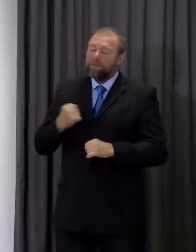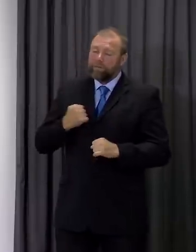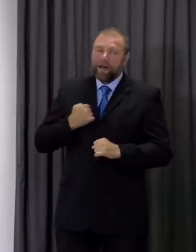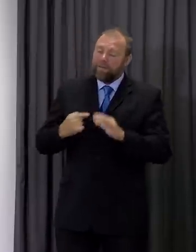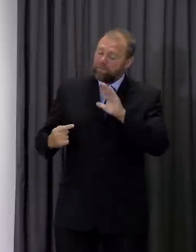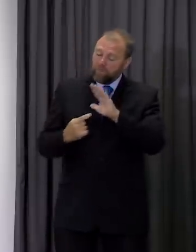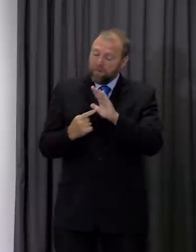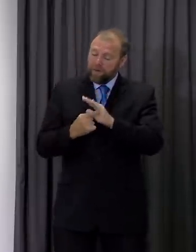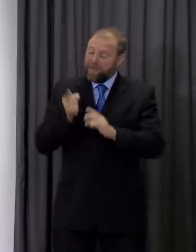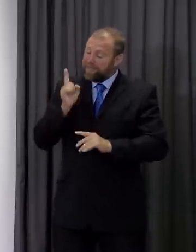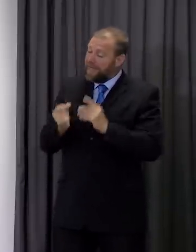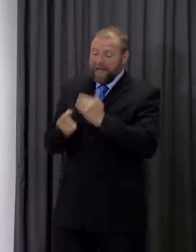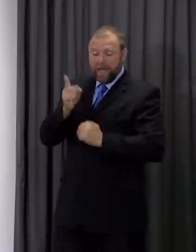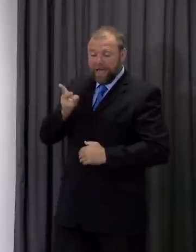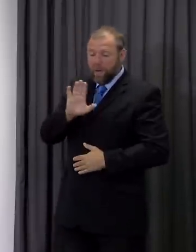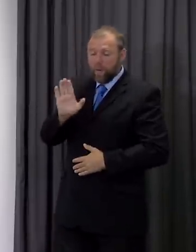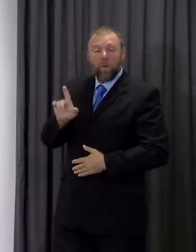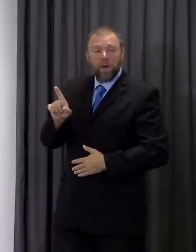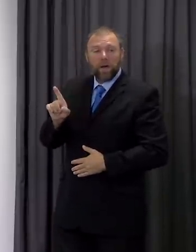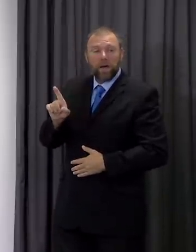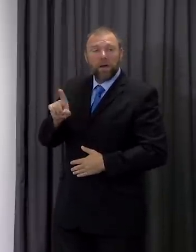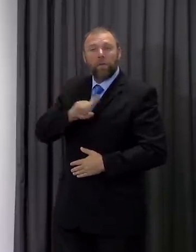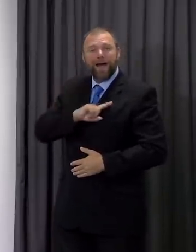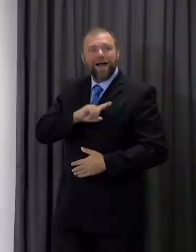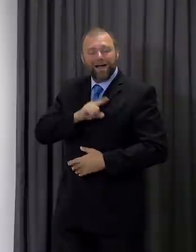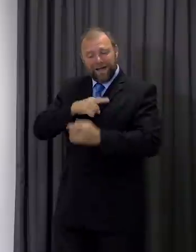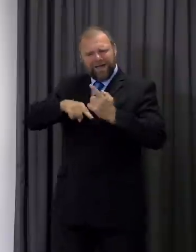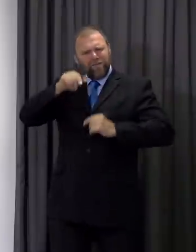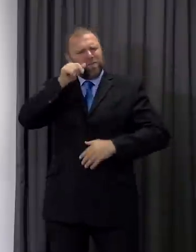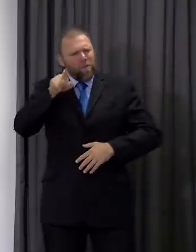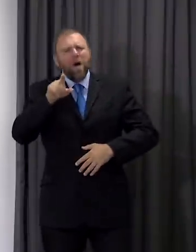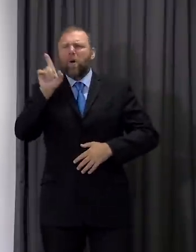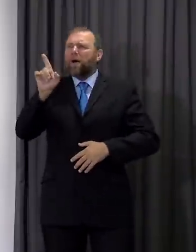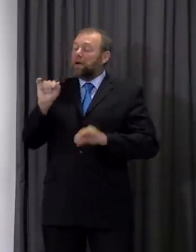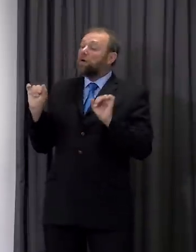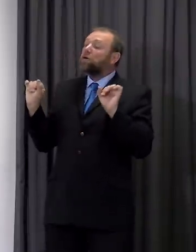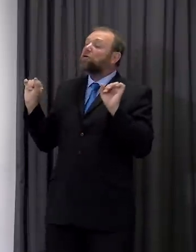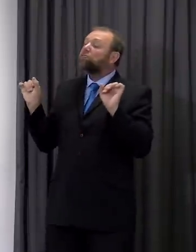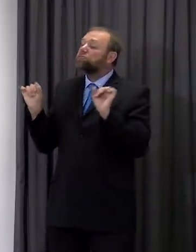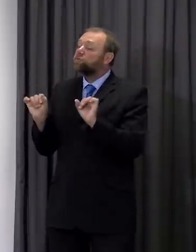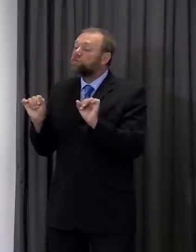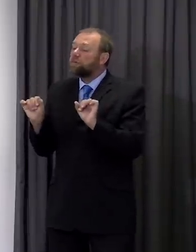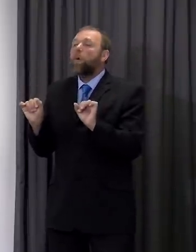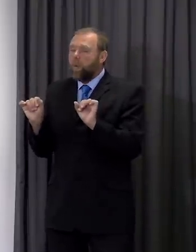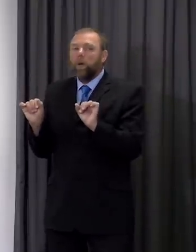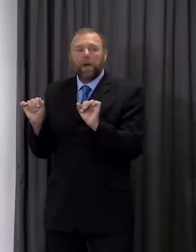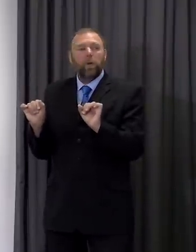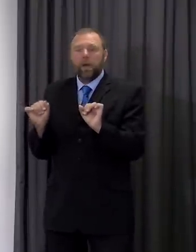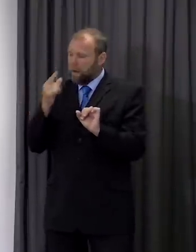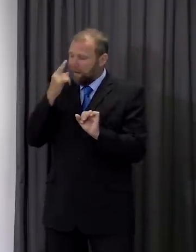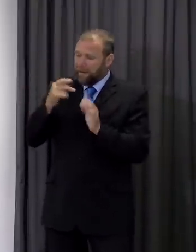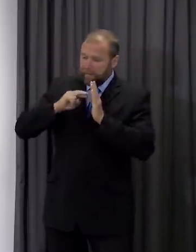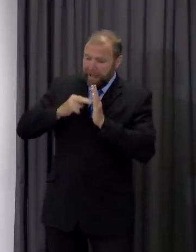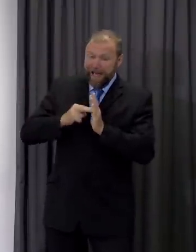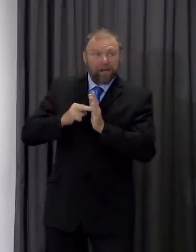within Wales, if we know that there isn't going to be as much testing capacity available, we would then make choices about our highest